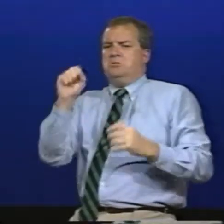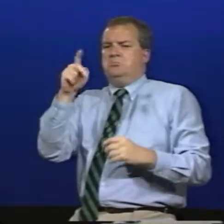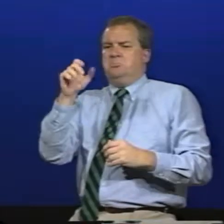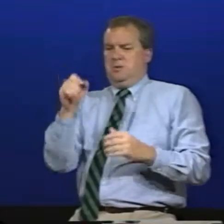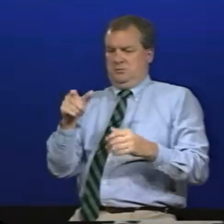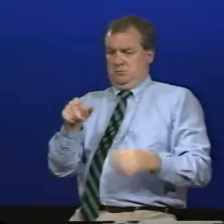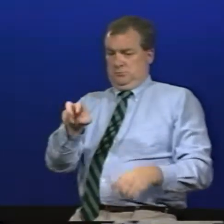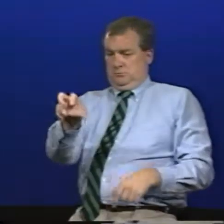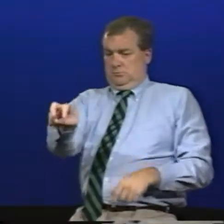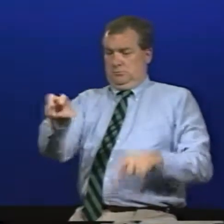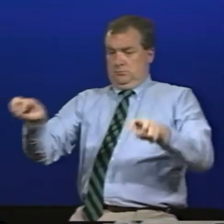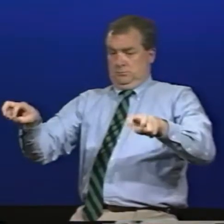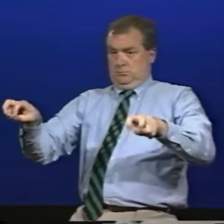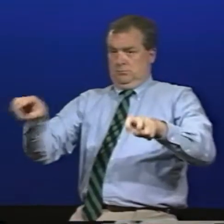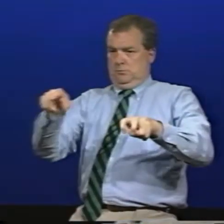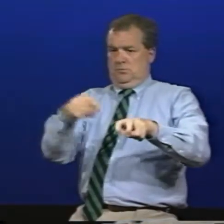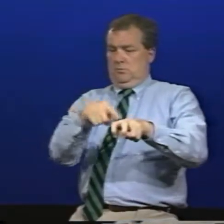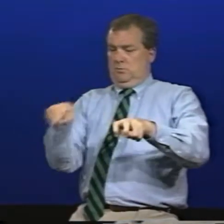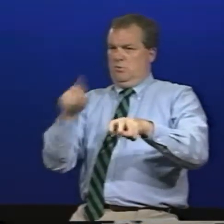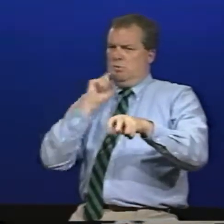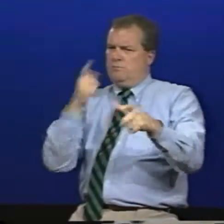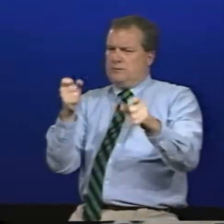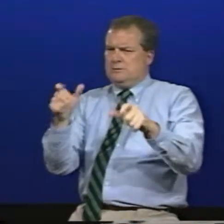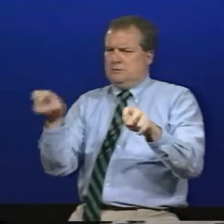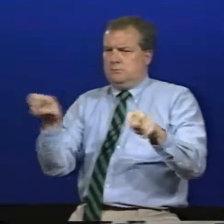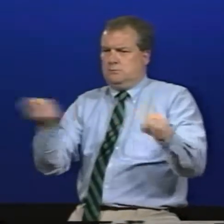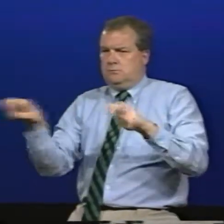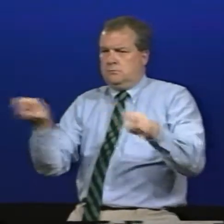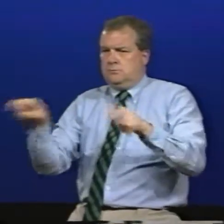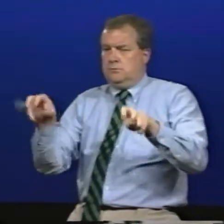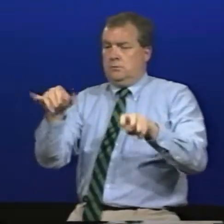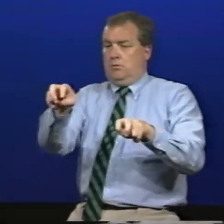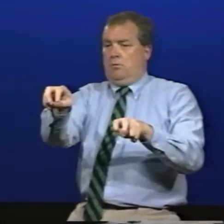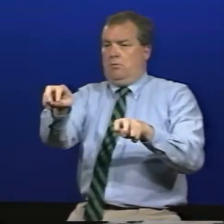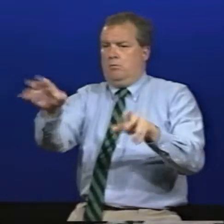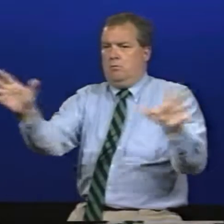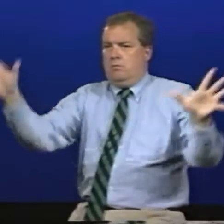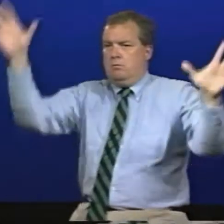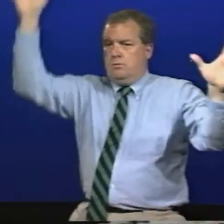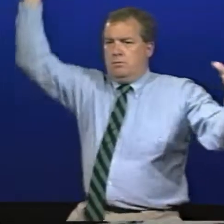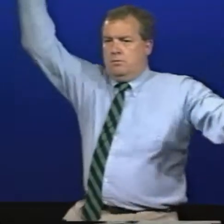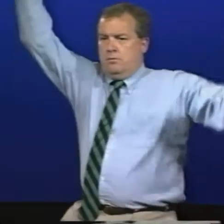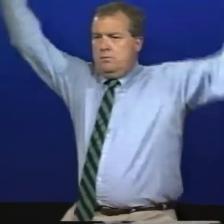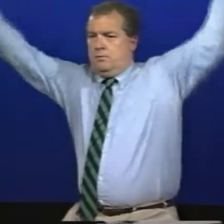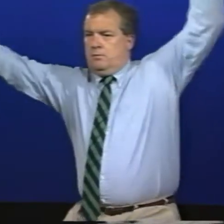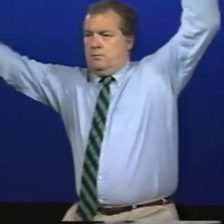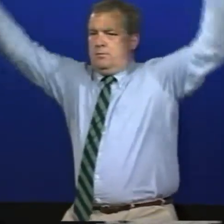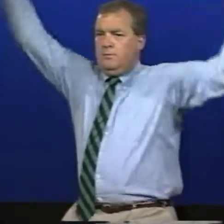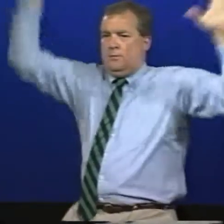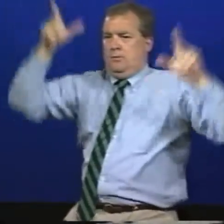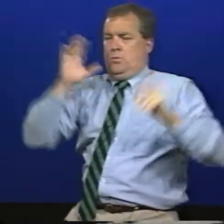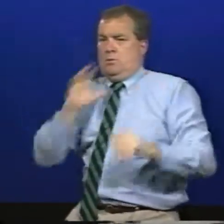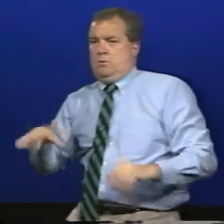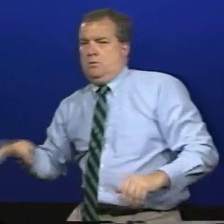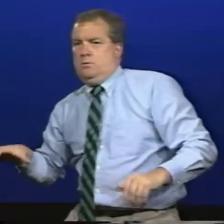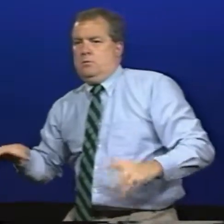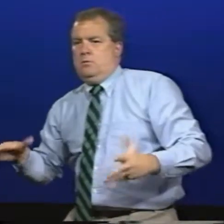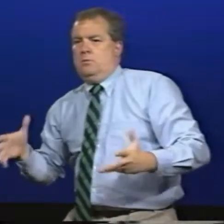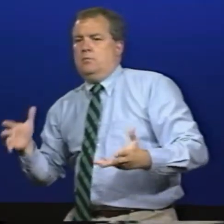who are real intelligent intelligent about how to play basketball and are also very quick then you have your person up front who blocks the